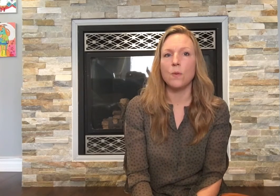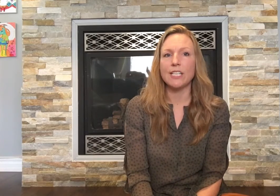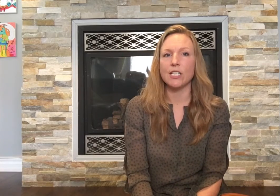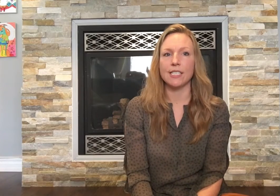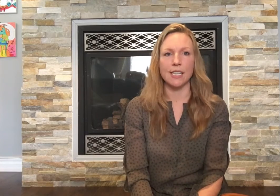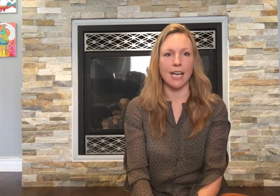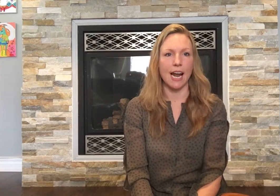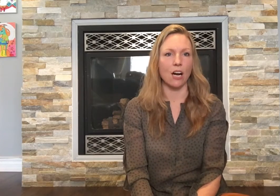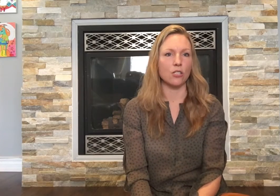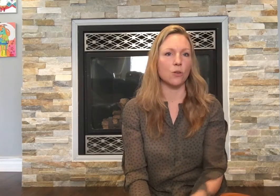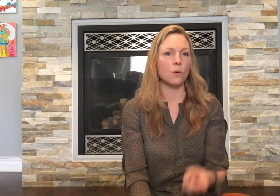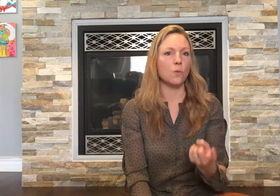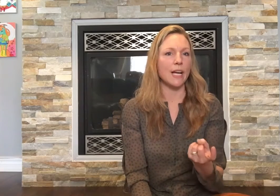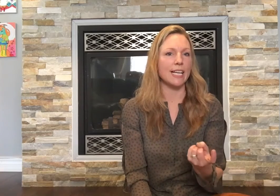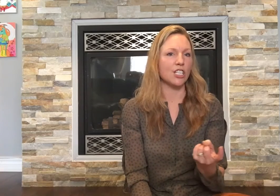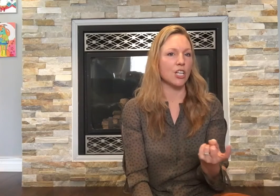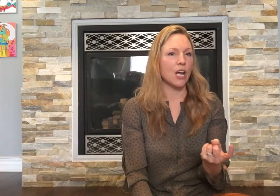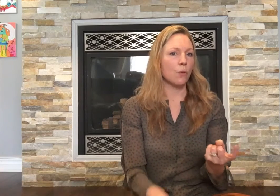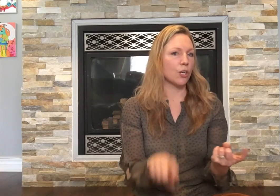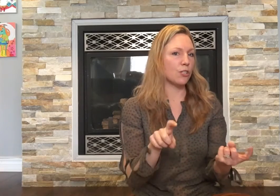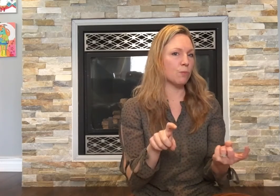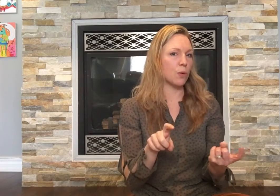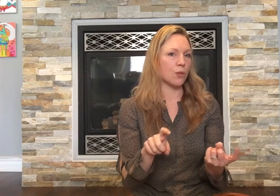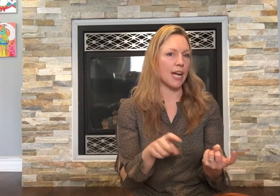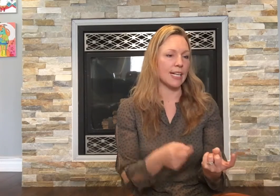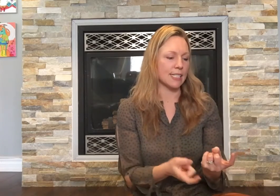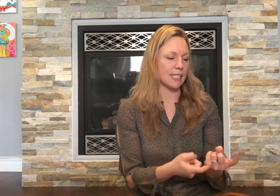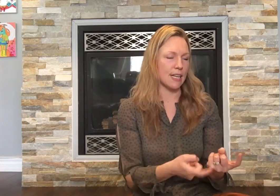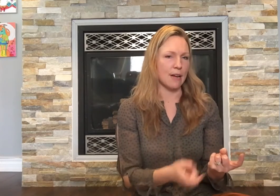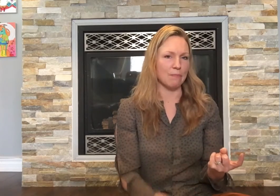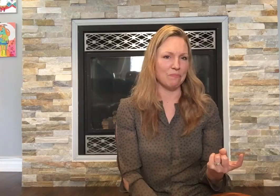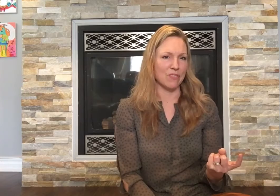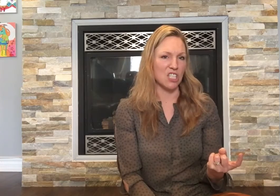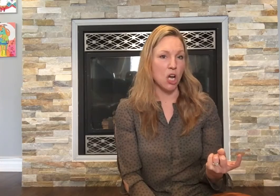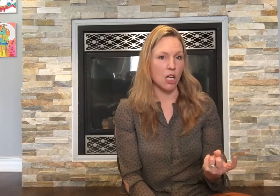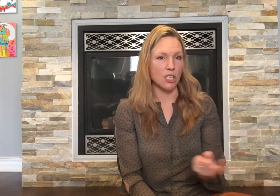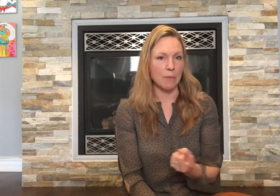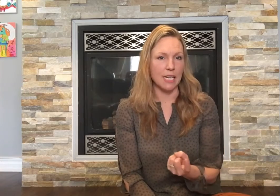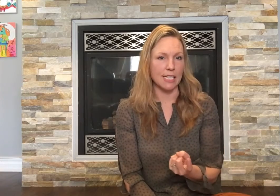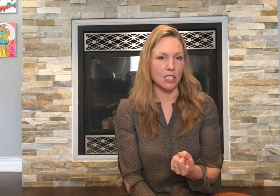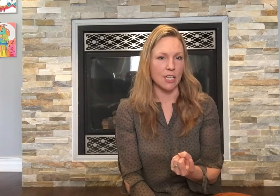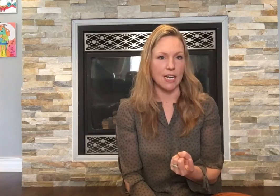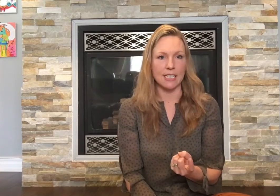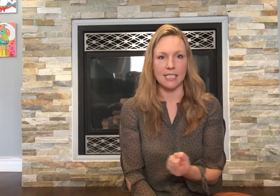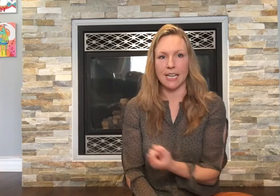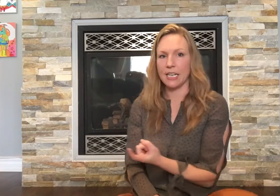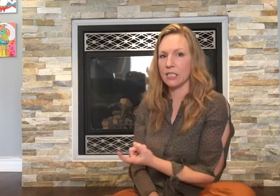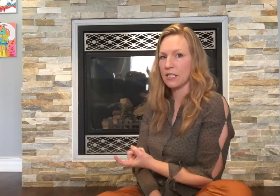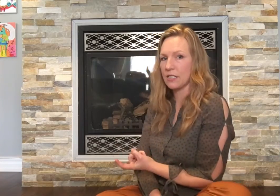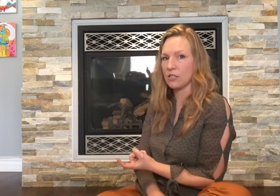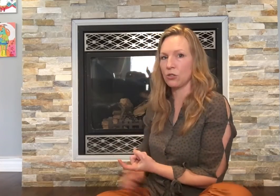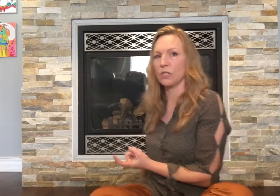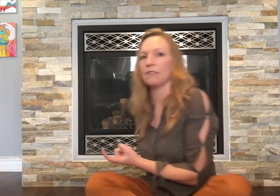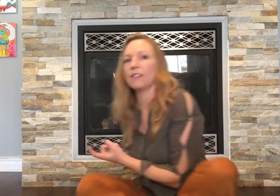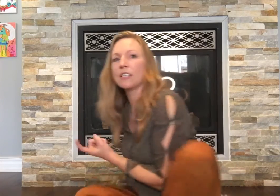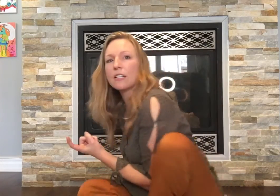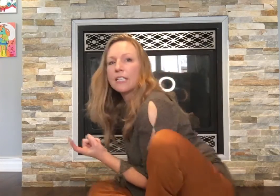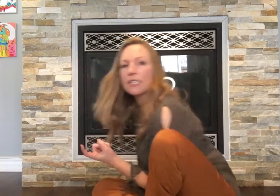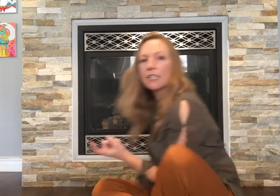witches in the air. So a witch we're gonna use both hands this um this non-dominant hands just gonna kind of stay here it's got this little crooked finger here.